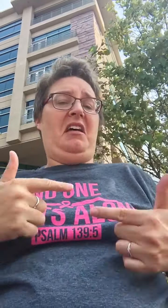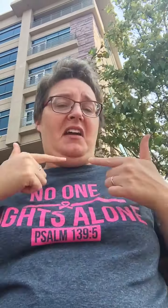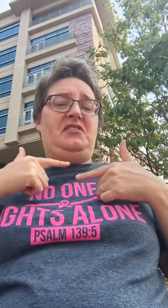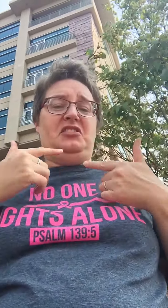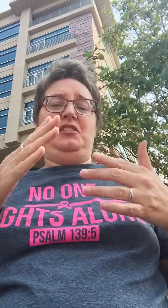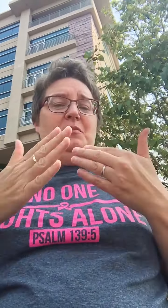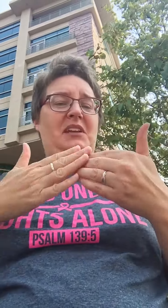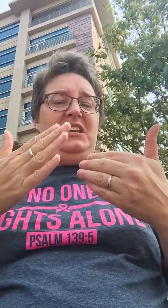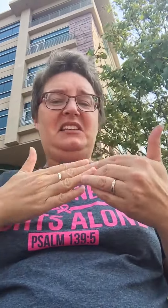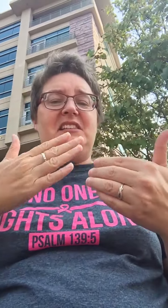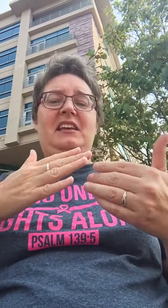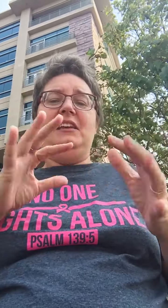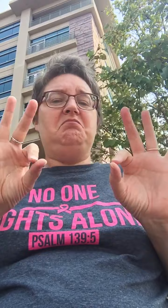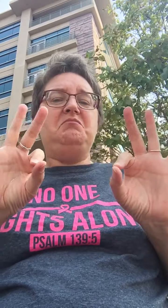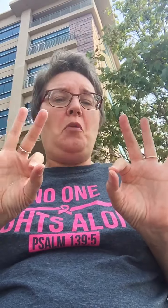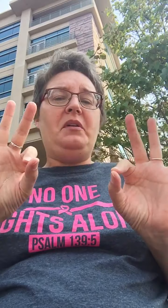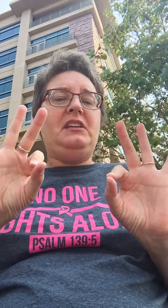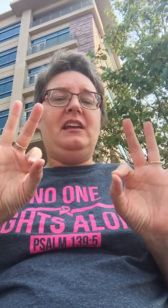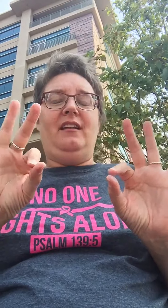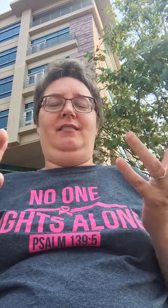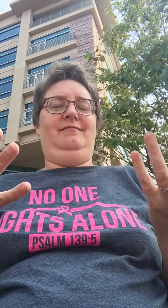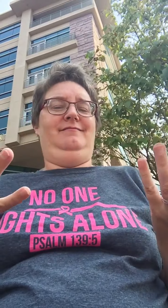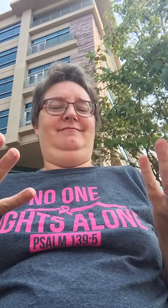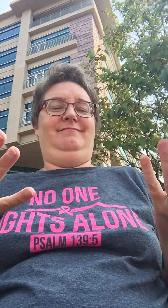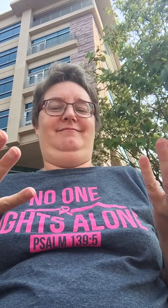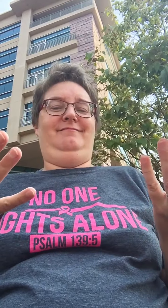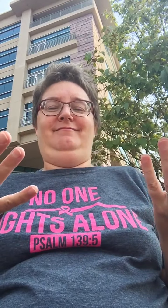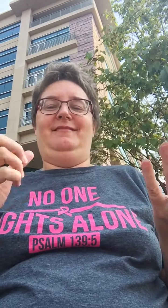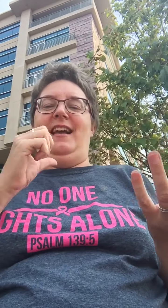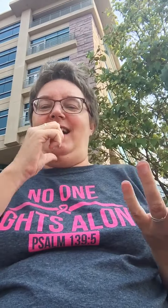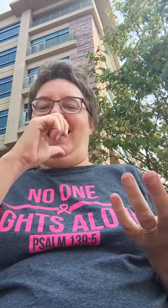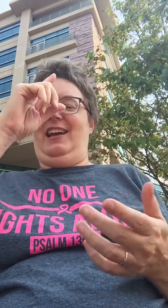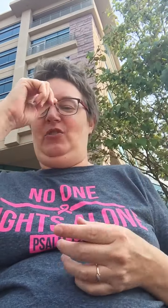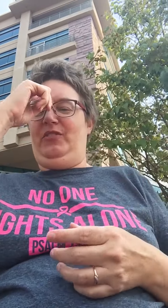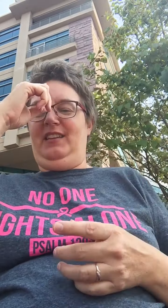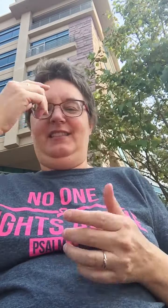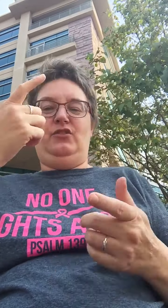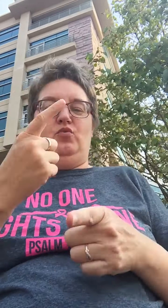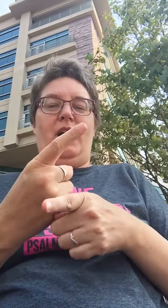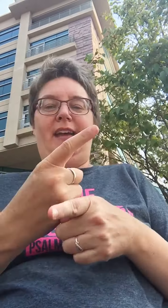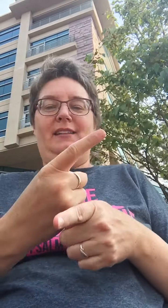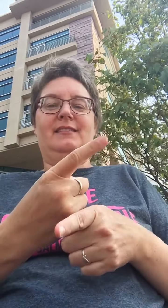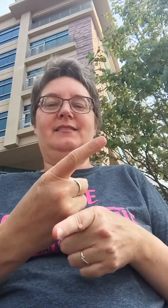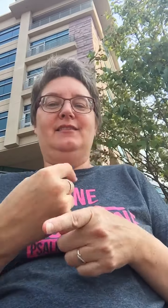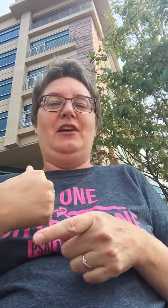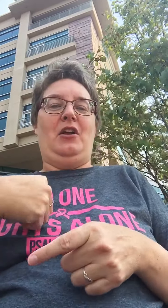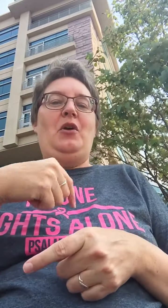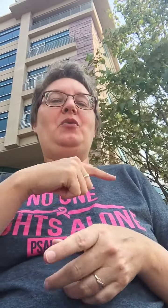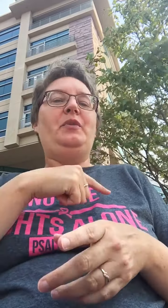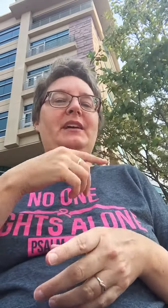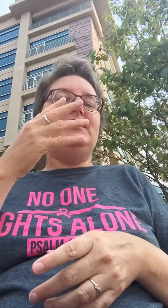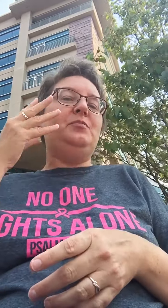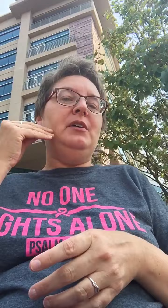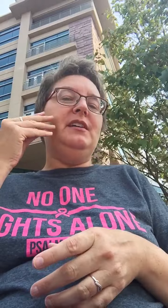life is just going to be easy, no big deal. I don't think that's right. We experience